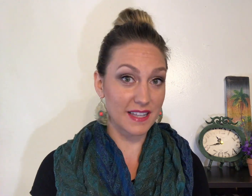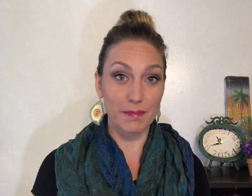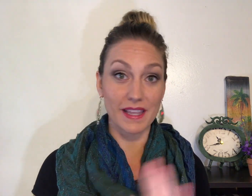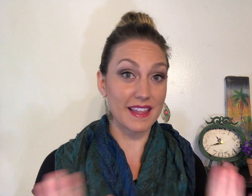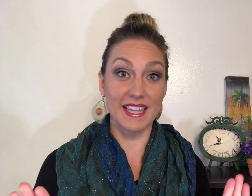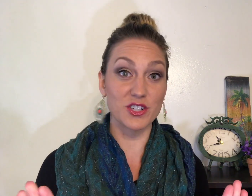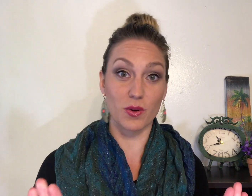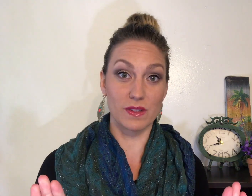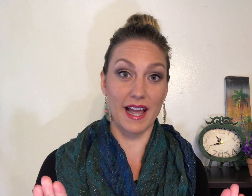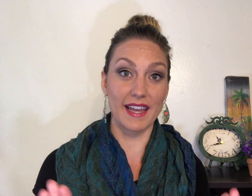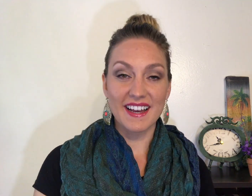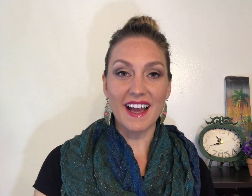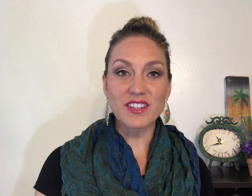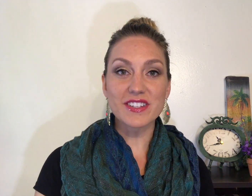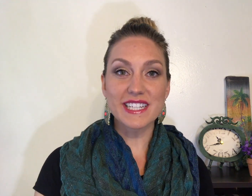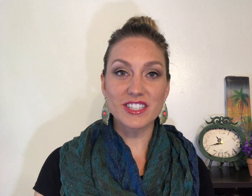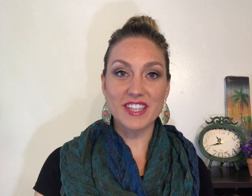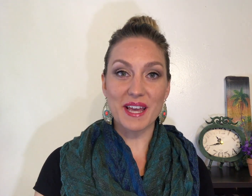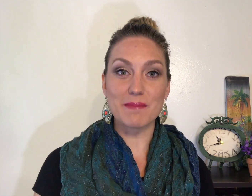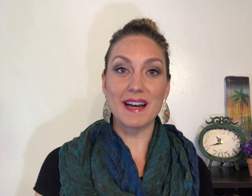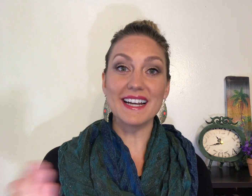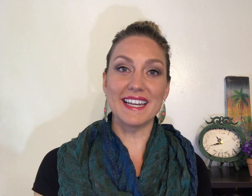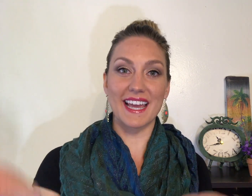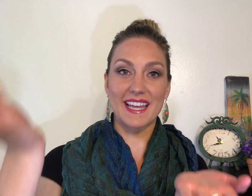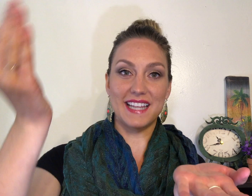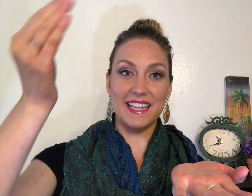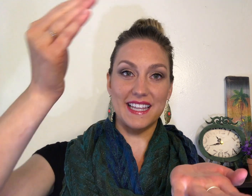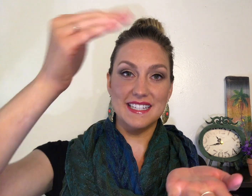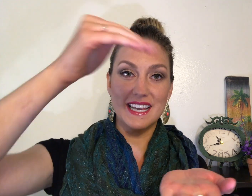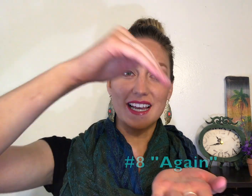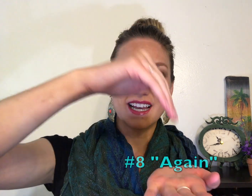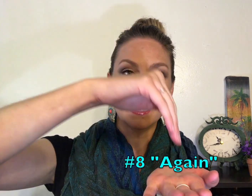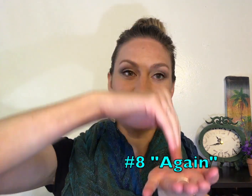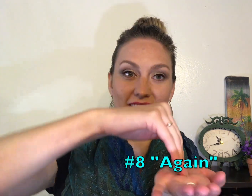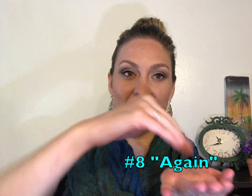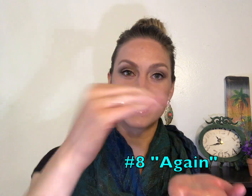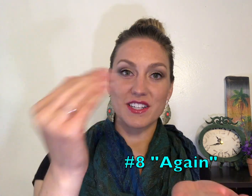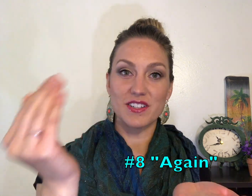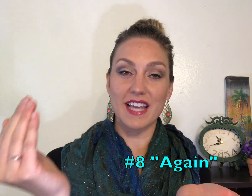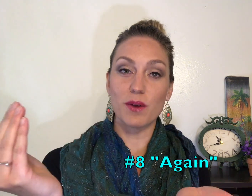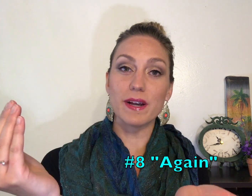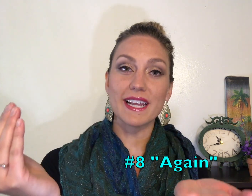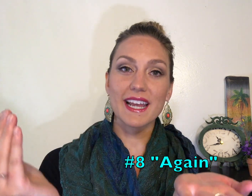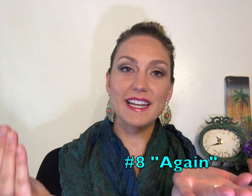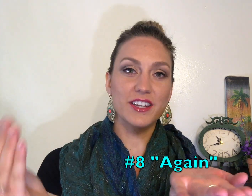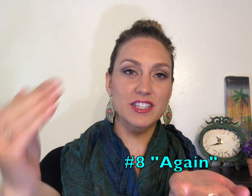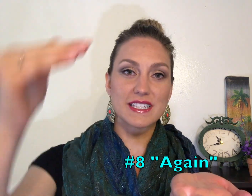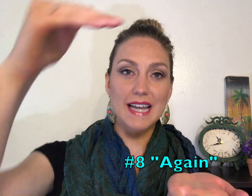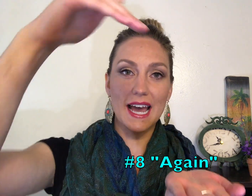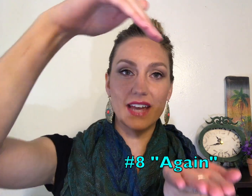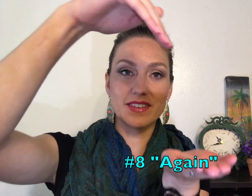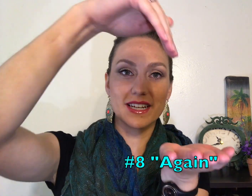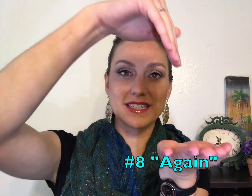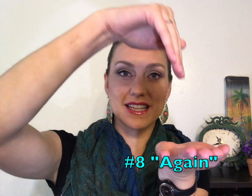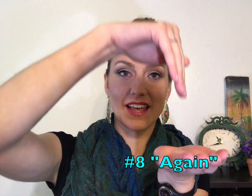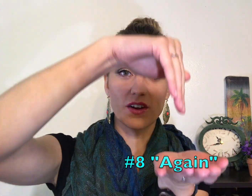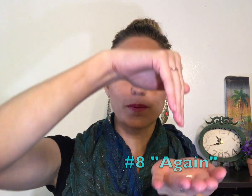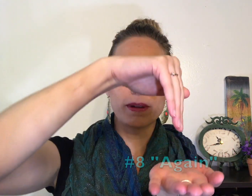something that they don't like. I also teach them again like this again so you take one hand you just dive it into the other open